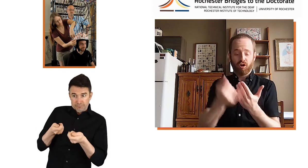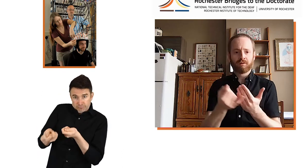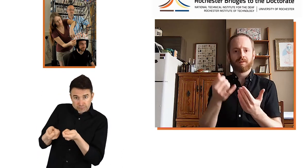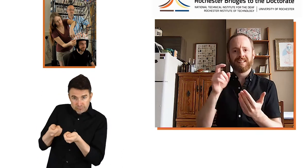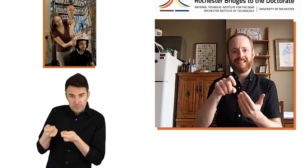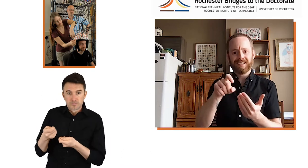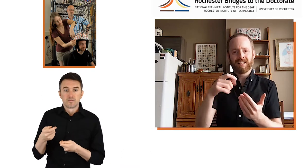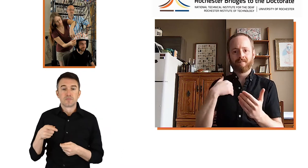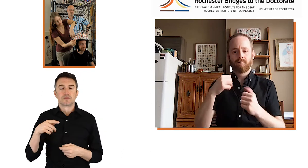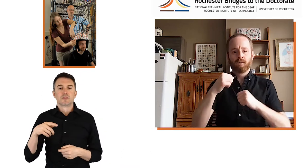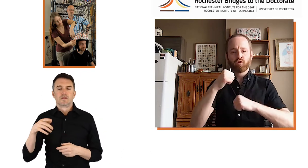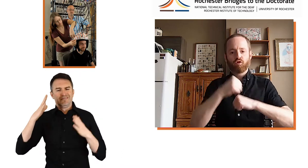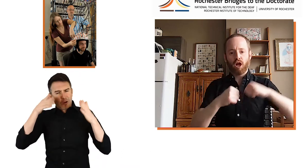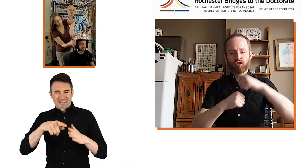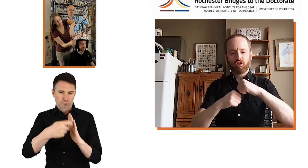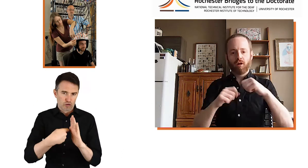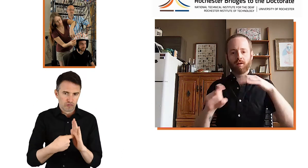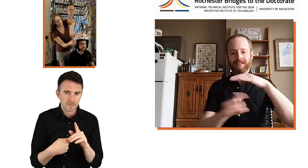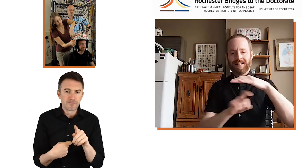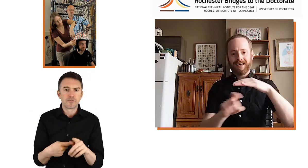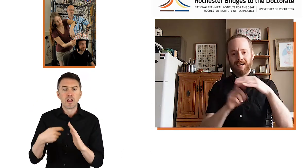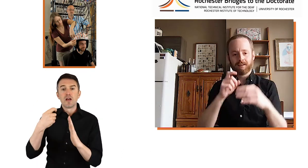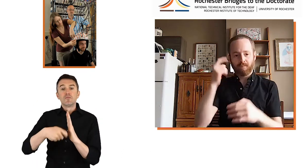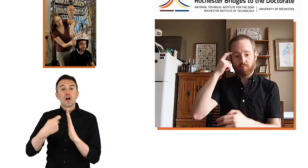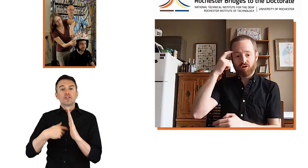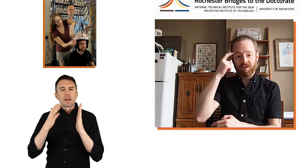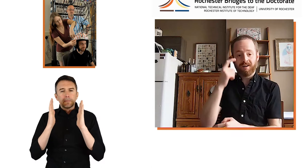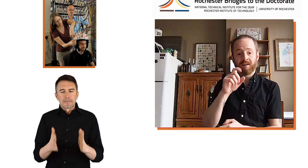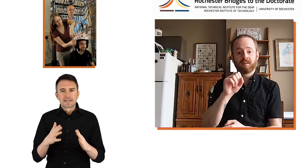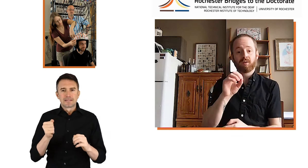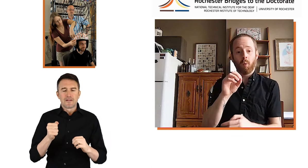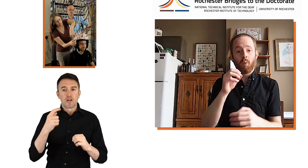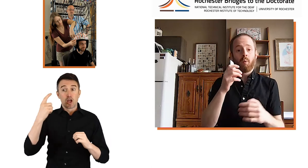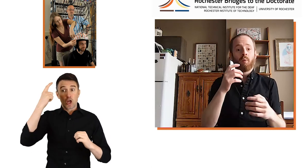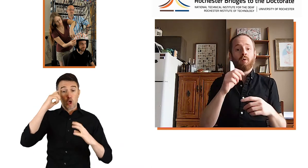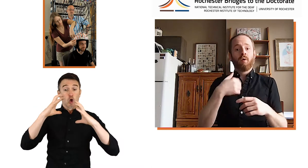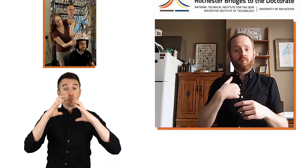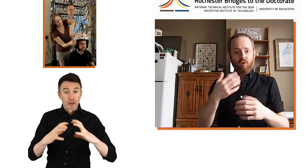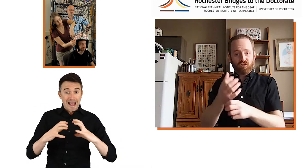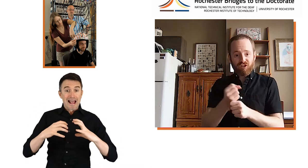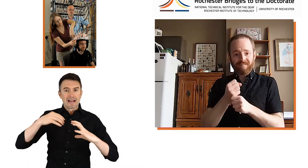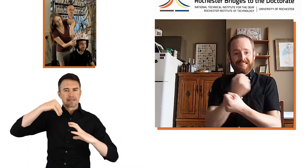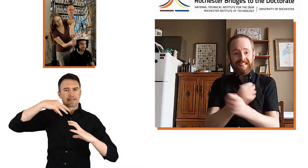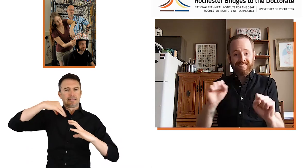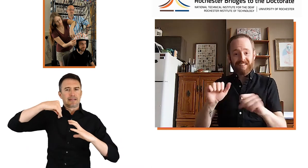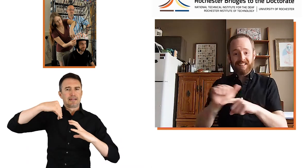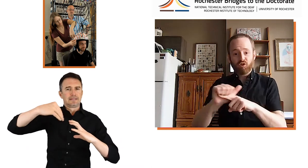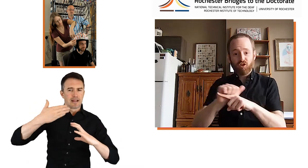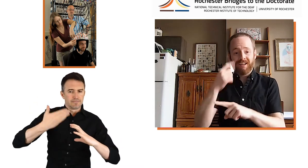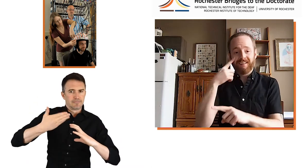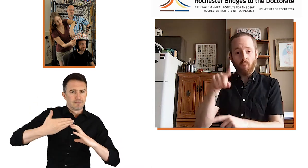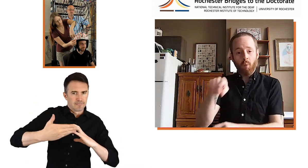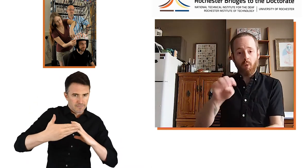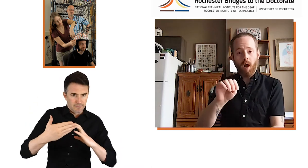And for that specific project, we needed structured scans of the brain. So, I